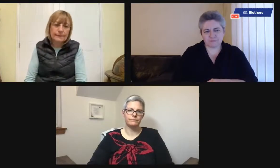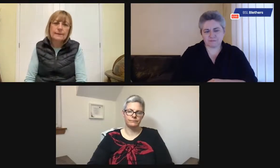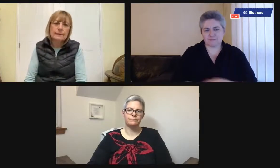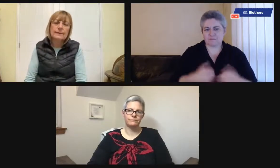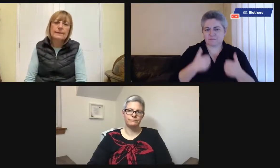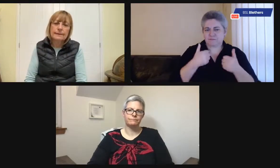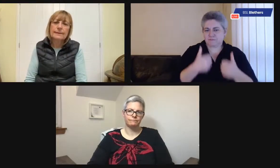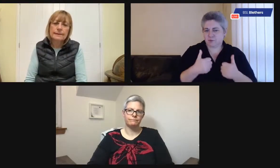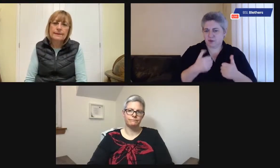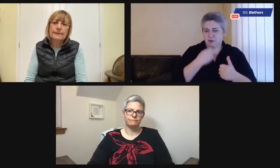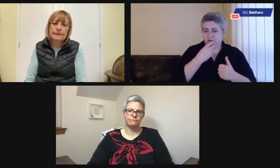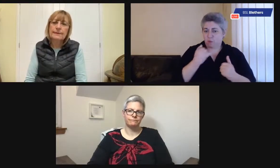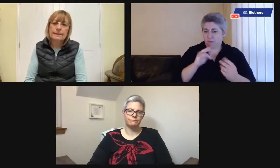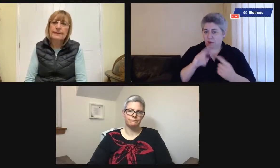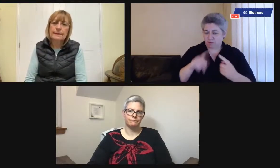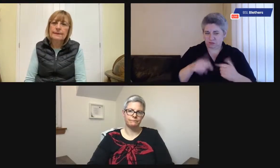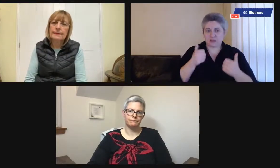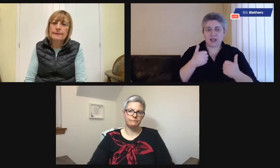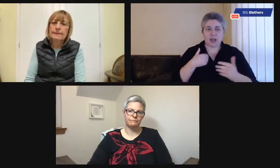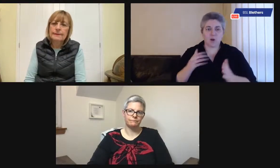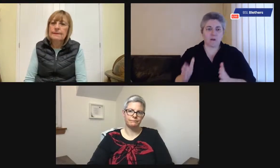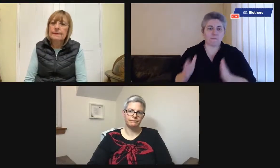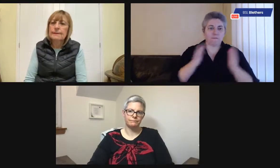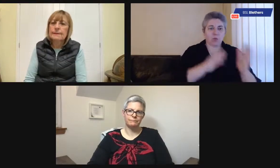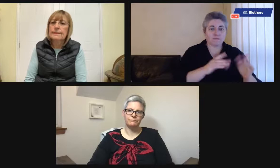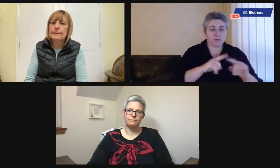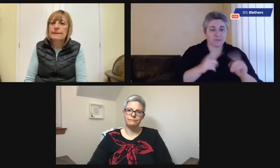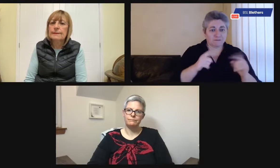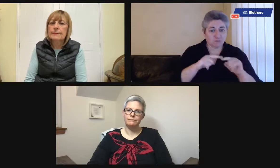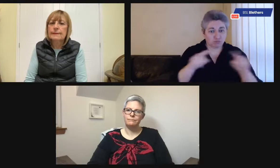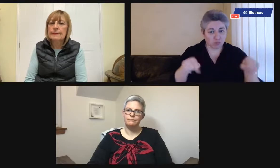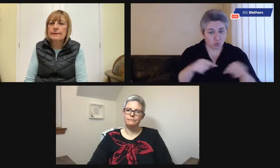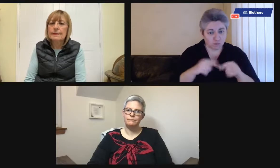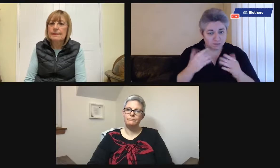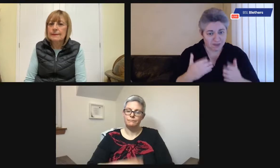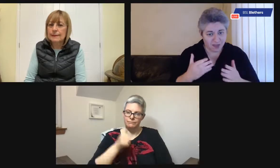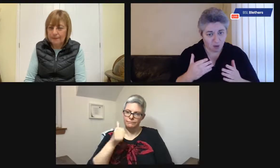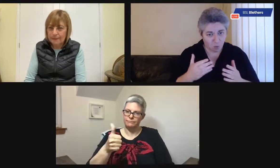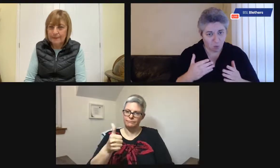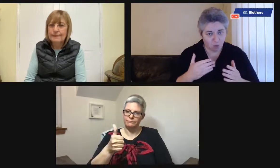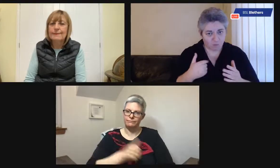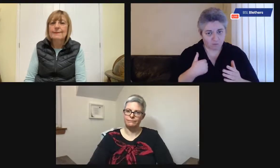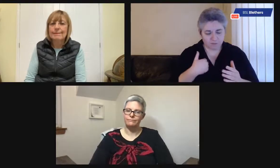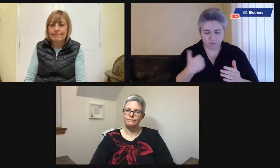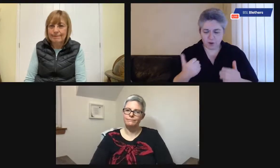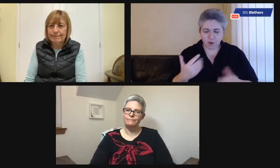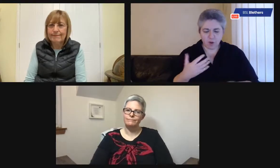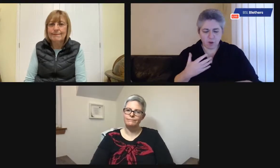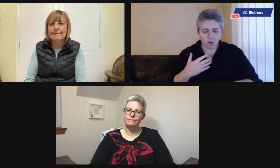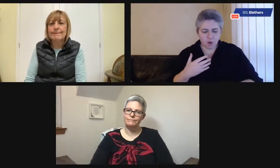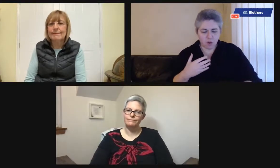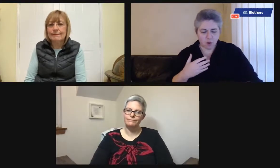can put on the hob and take the electric one away. Okay, that's great. Let's move on to a different room now, shall we?